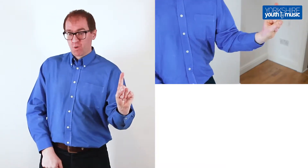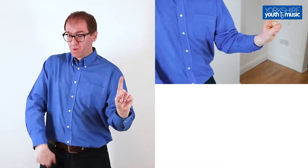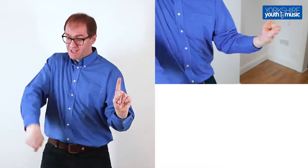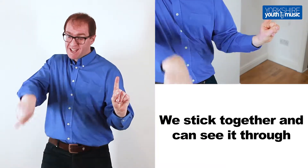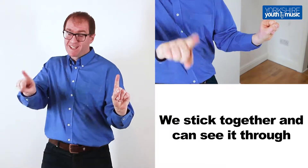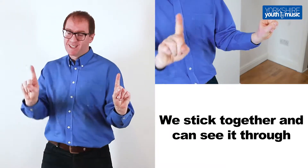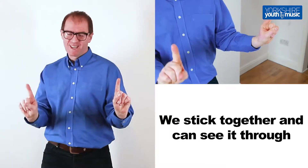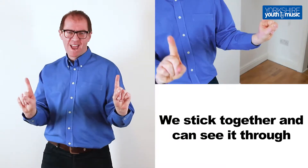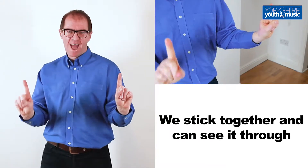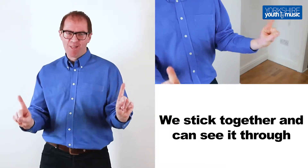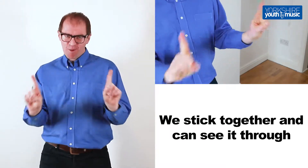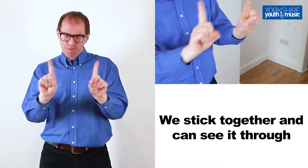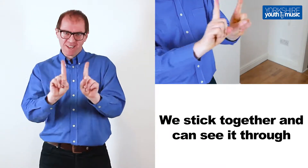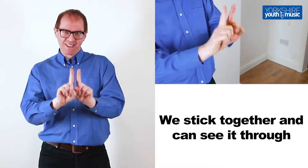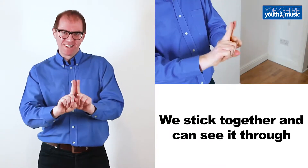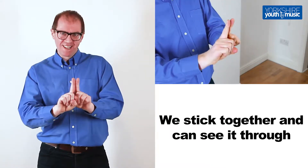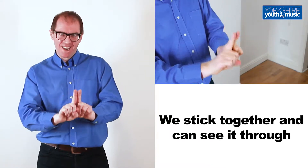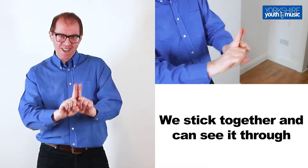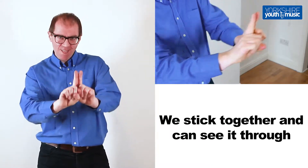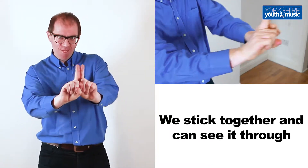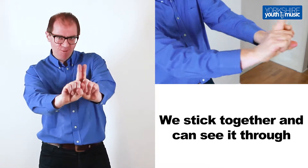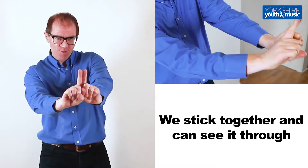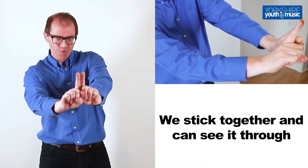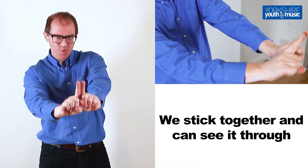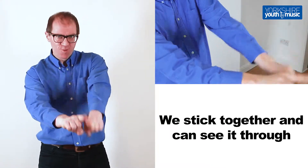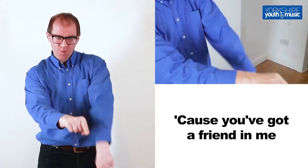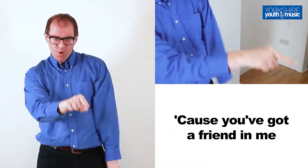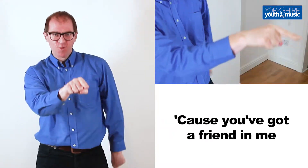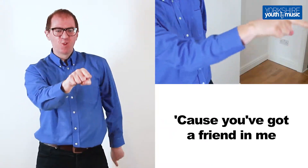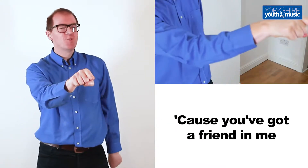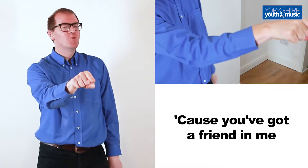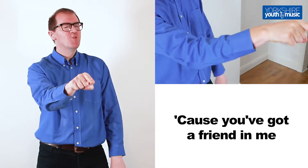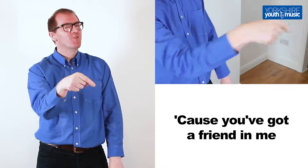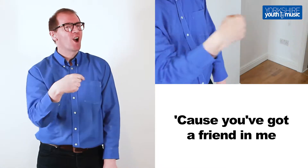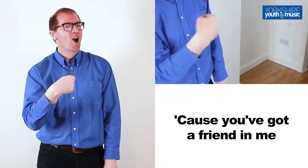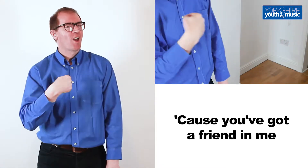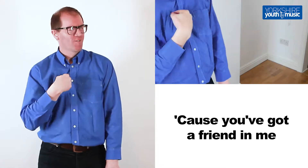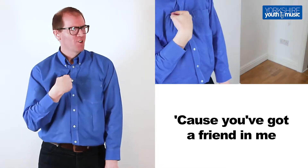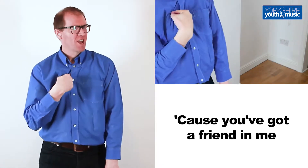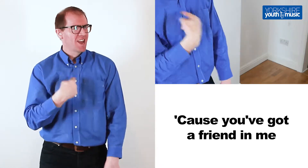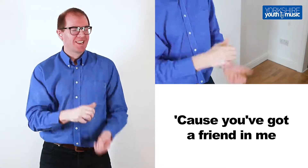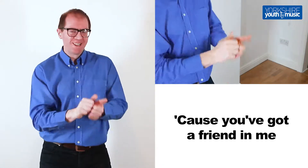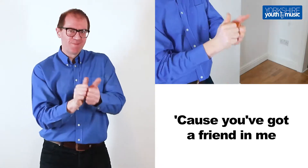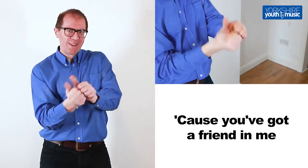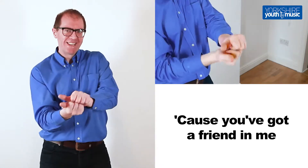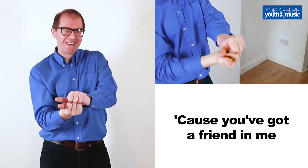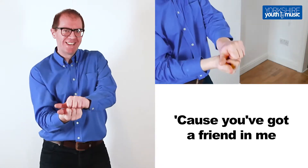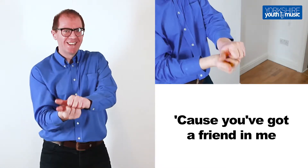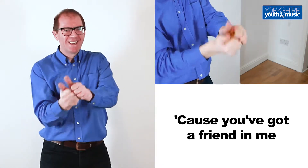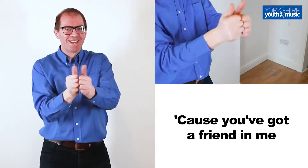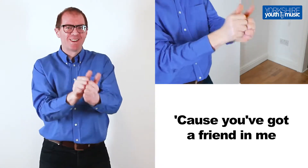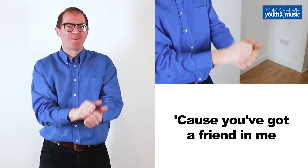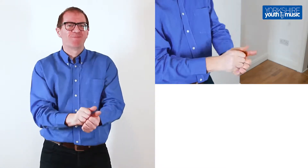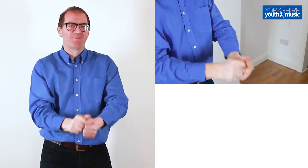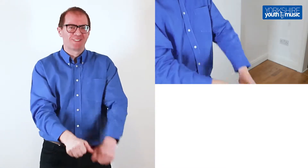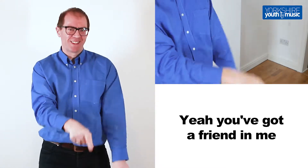We stick together, we can see it through Cause you've got a friend in me